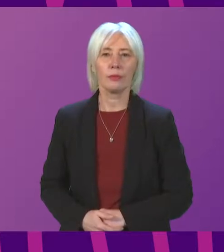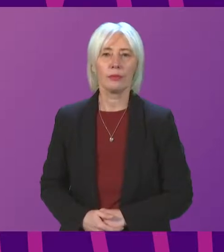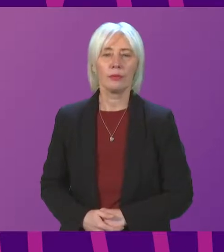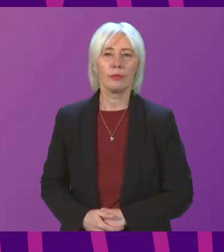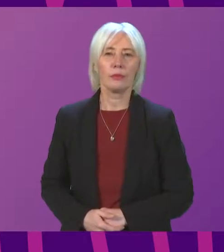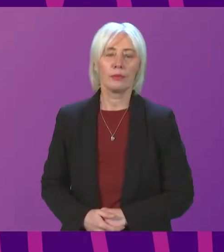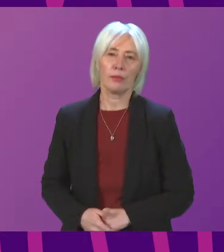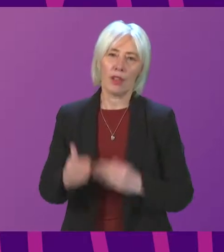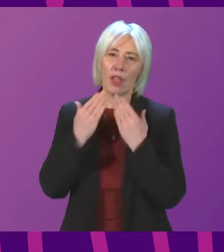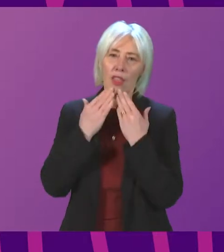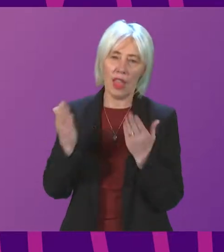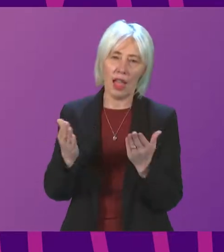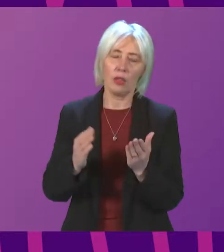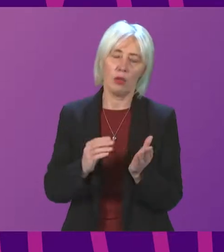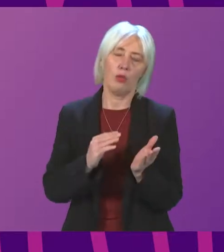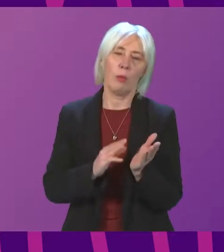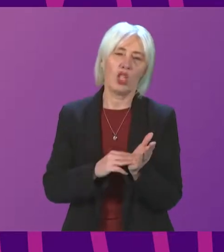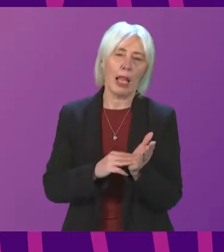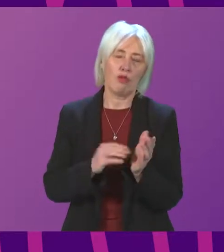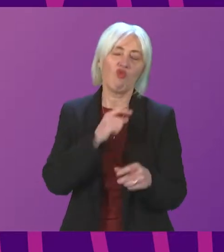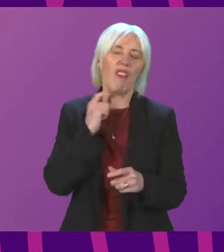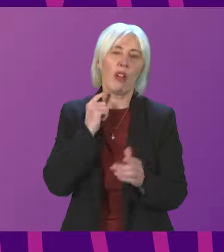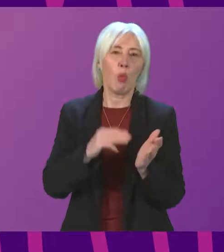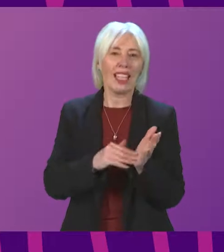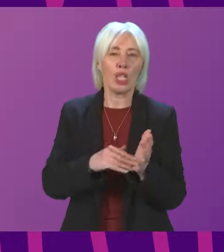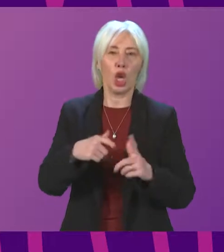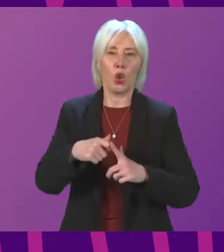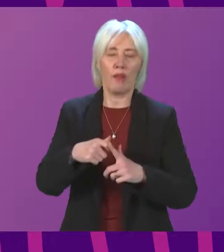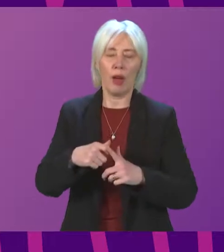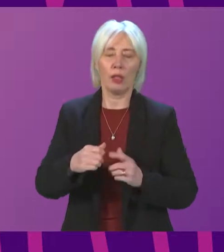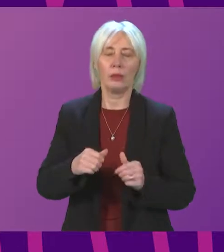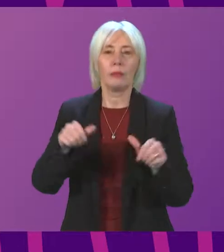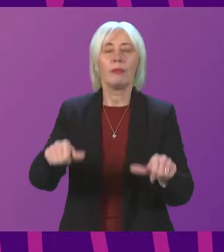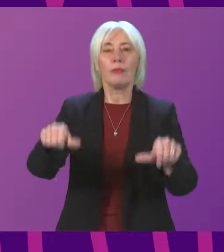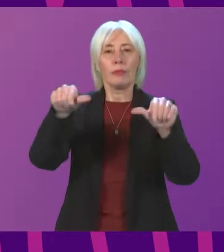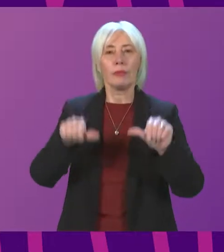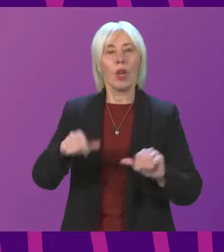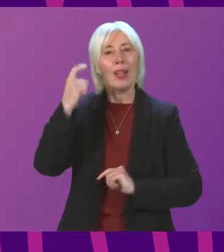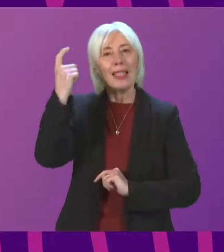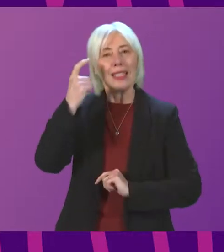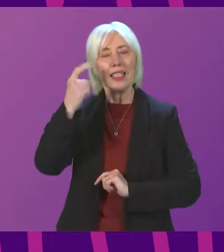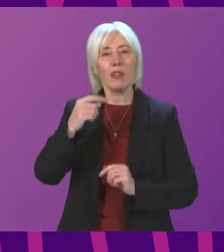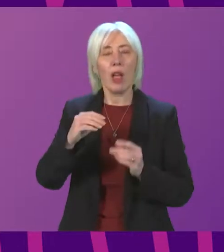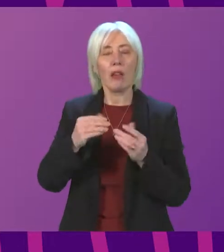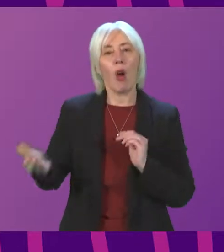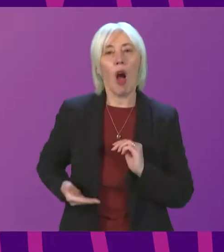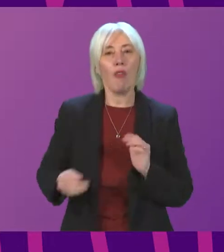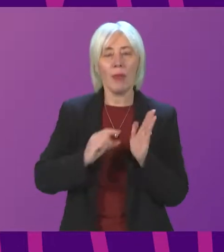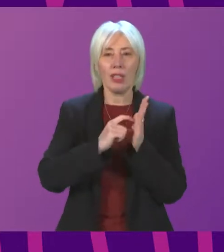Thank you, Reverend Matanda Kufa. We move on to the next item of business, which is consideration of business motion